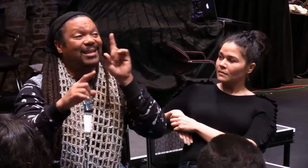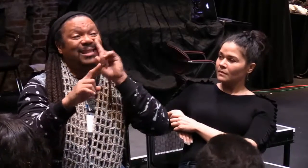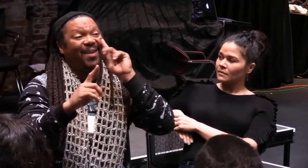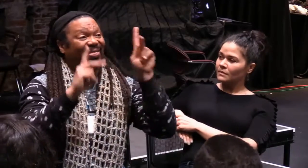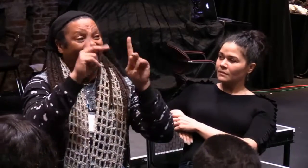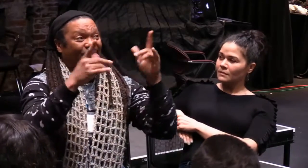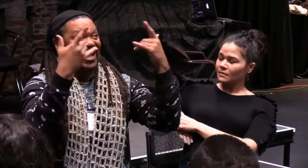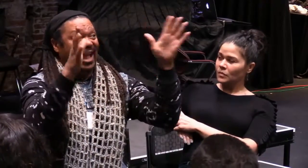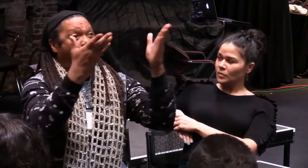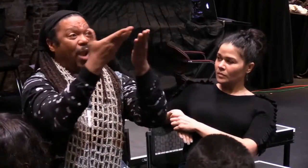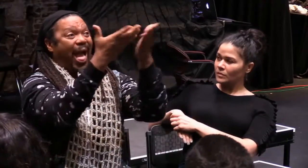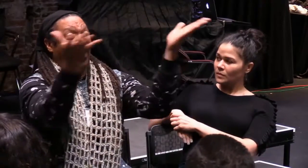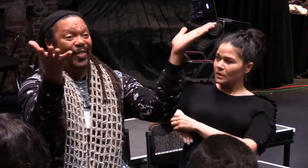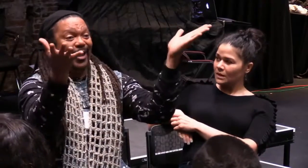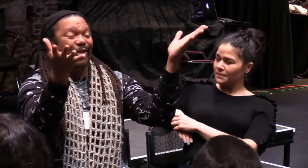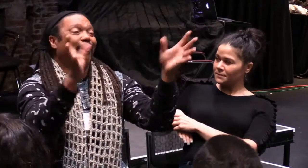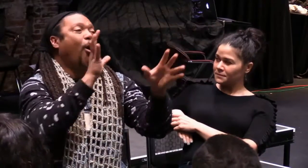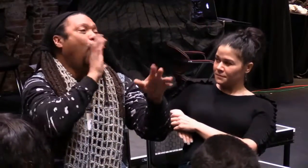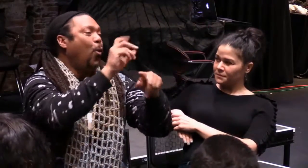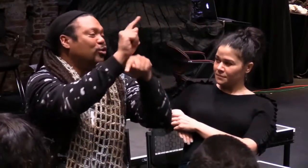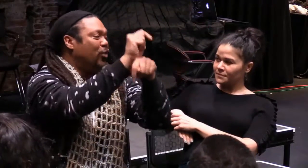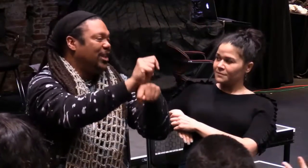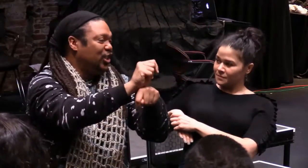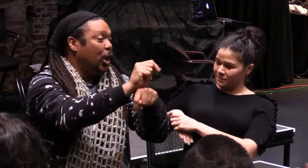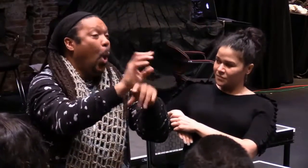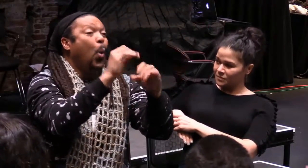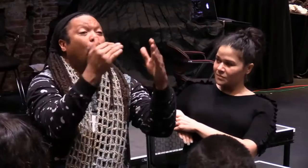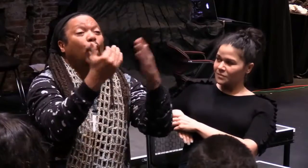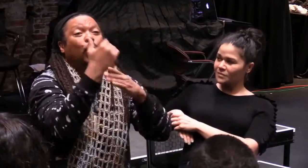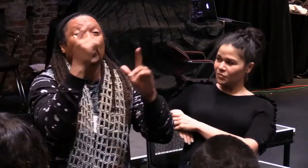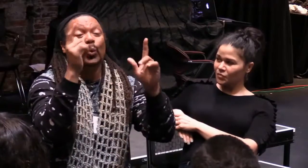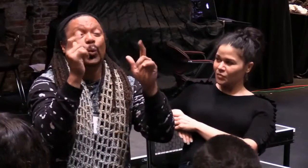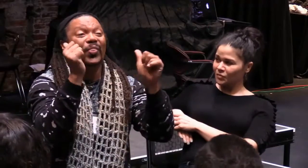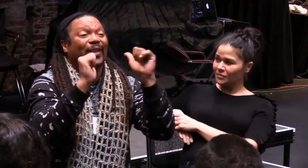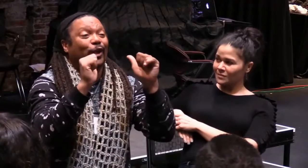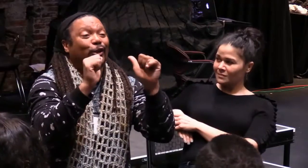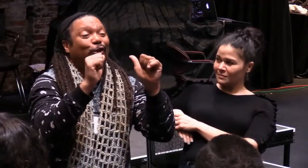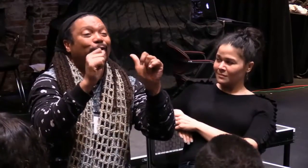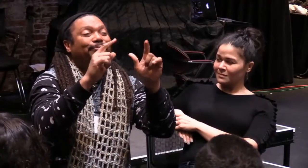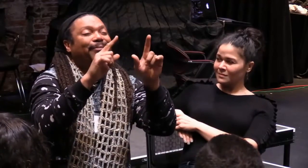that has been done by creating my own work as opposed to waiting to be cast into something traditional.